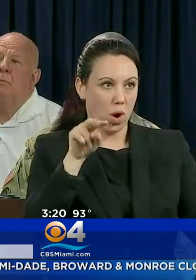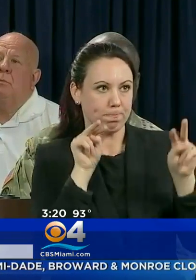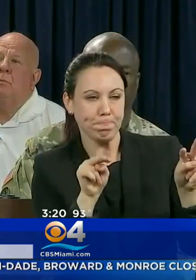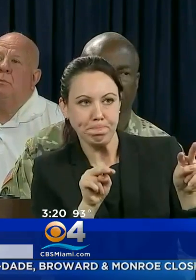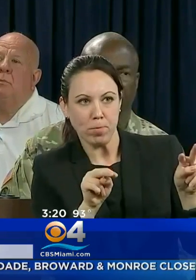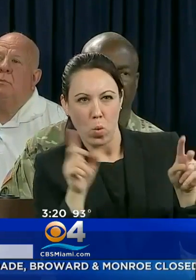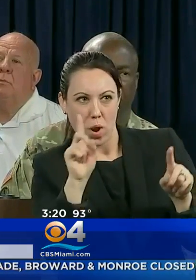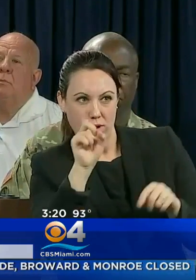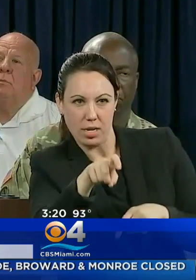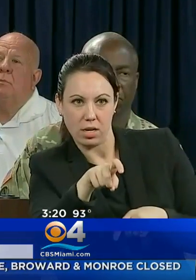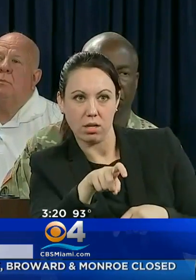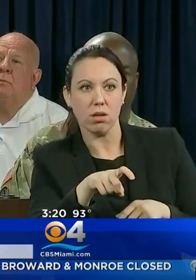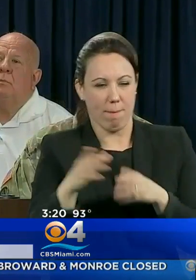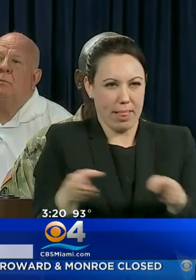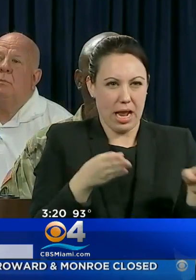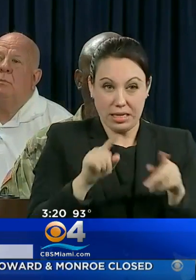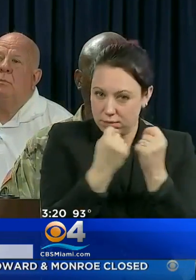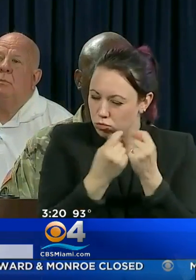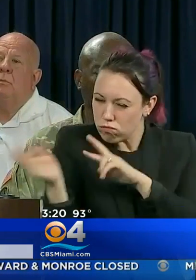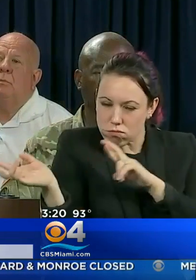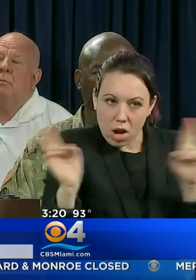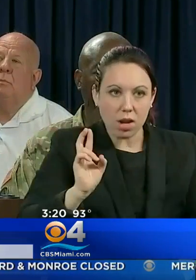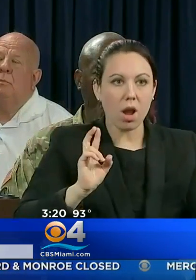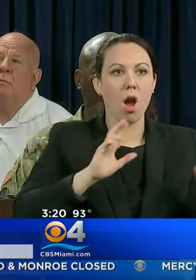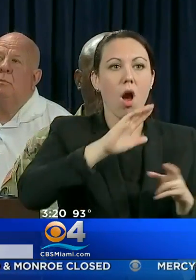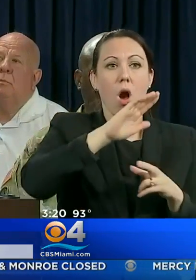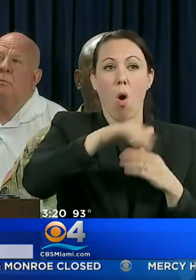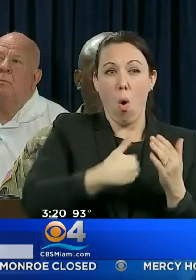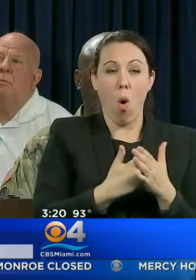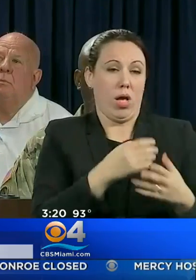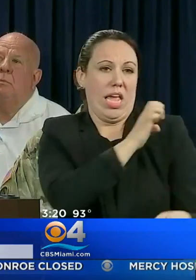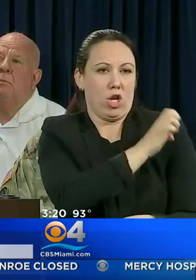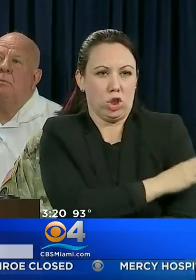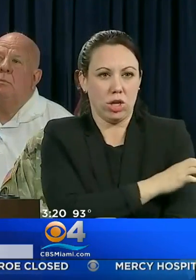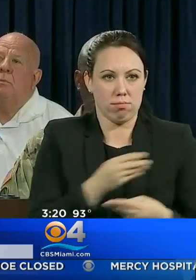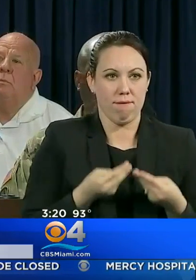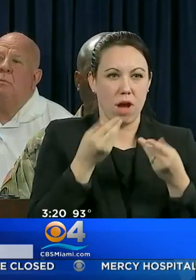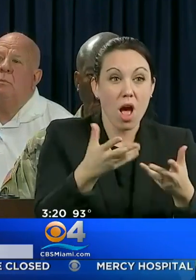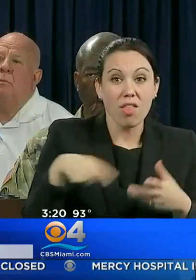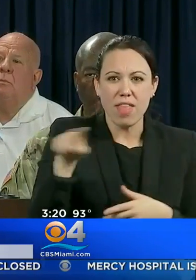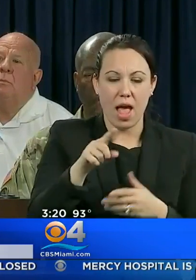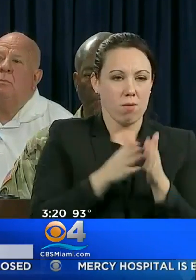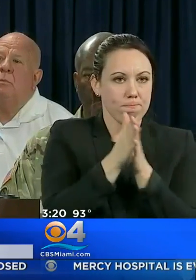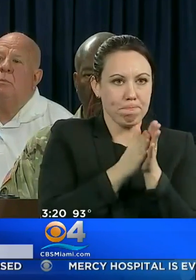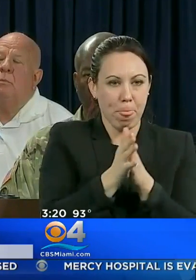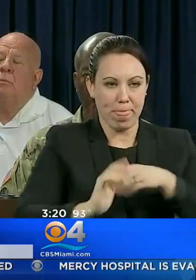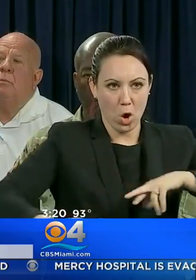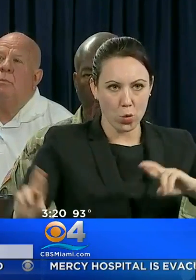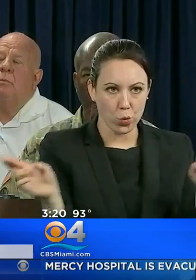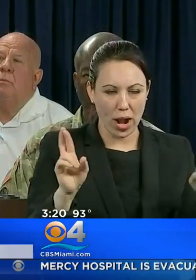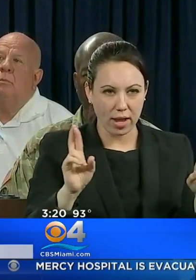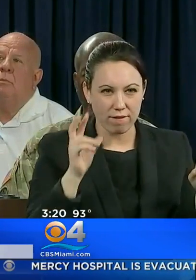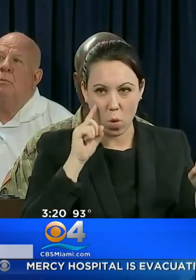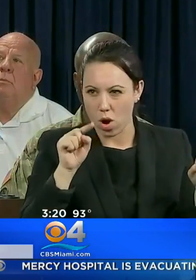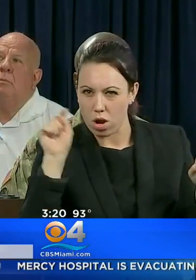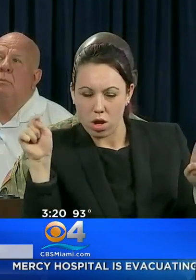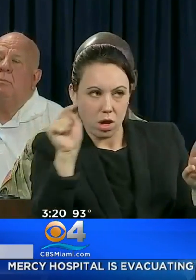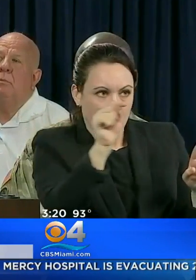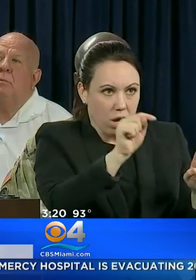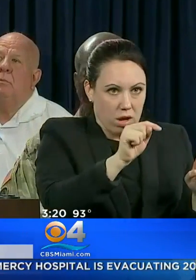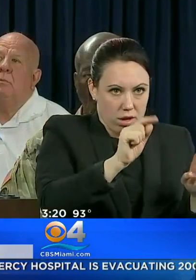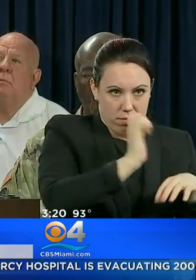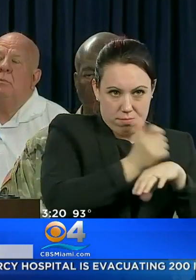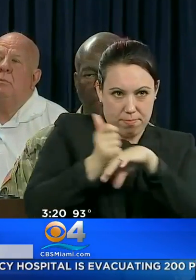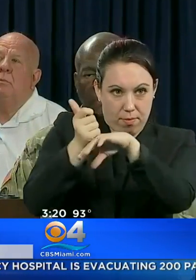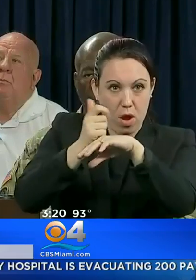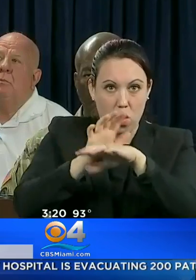AREAS AND SEVEN LOGISTICS AND PLANNING TEAMS. UTILITY PROVIDERS, THEY ARE ACTIVELY PREPOSITIONING RESOURCES THROUGHOUT THE STATE AND